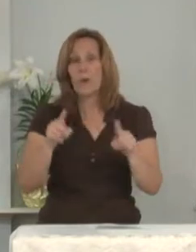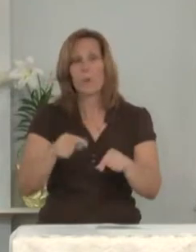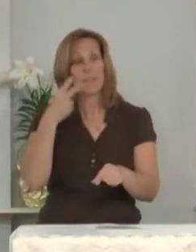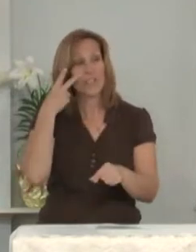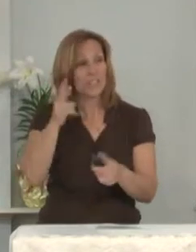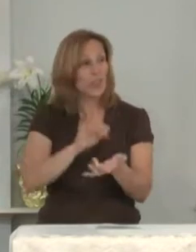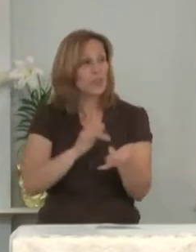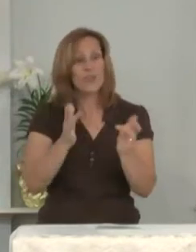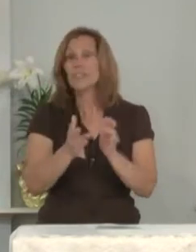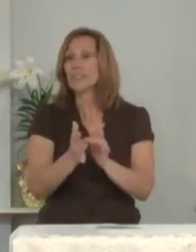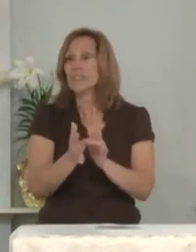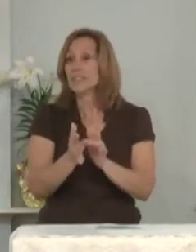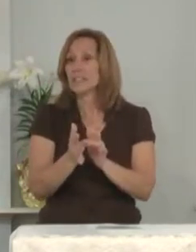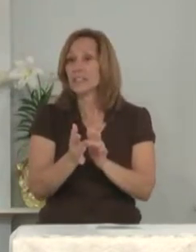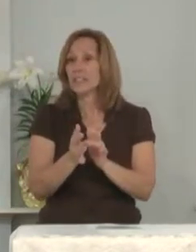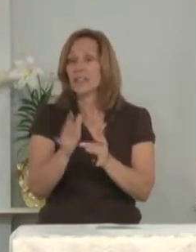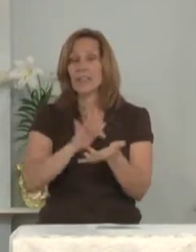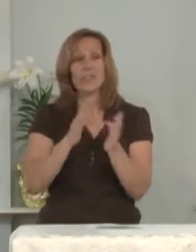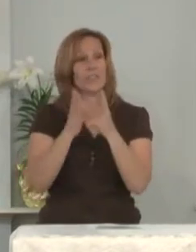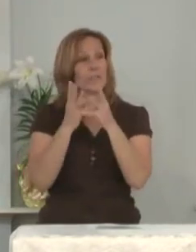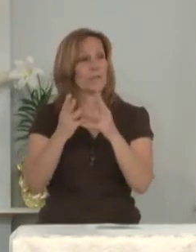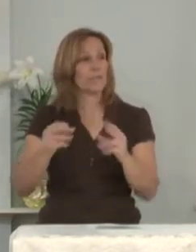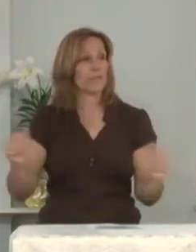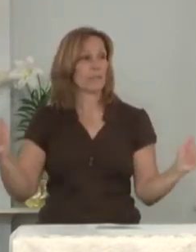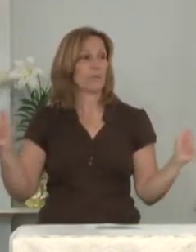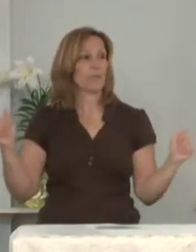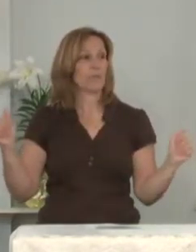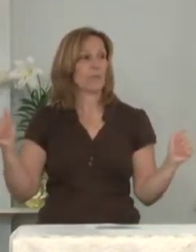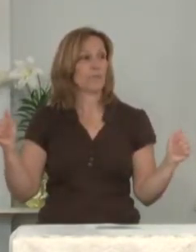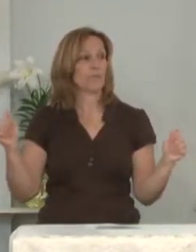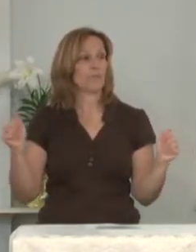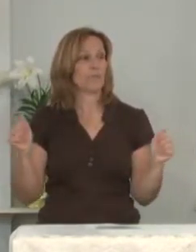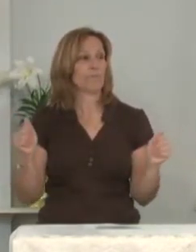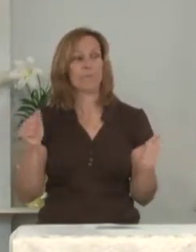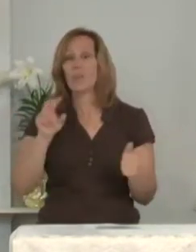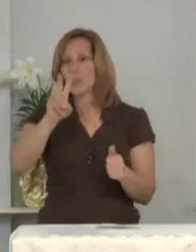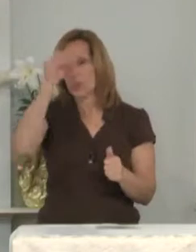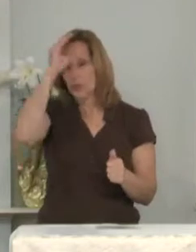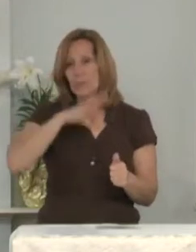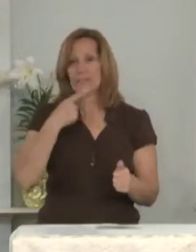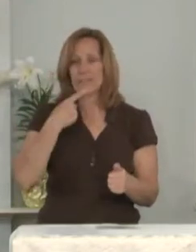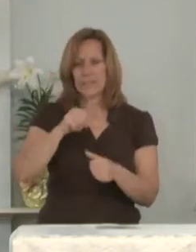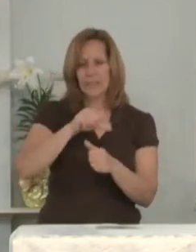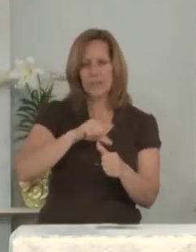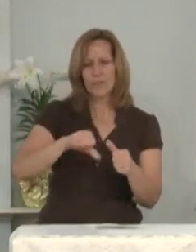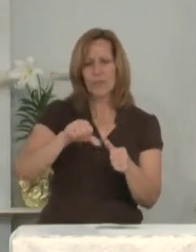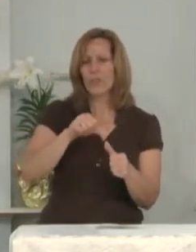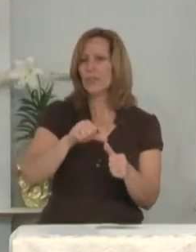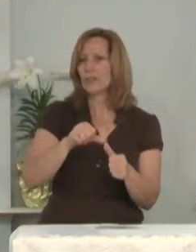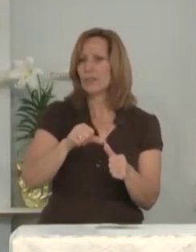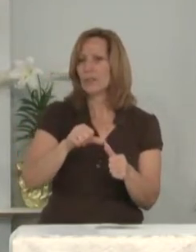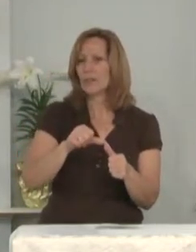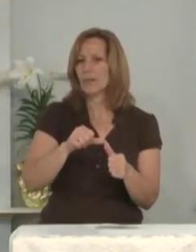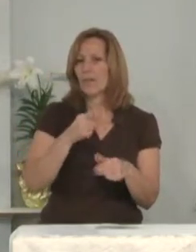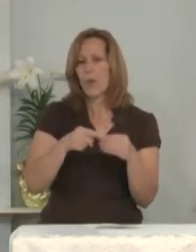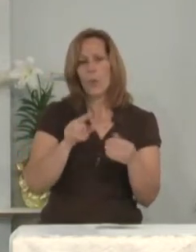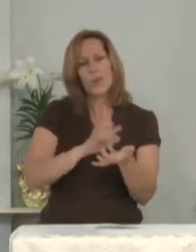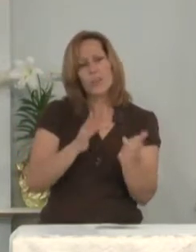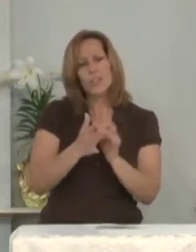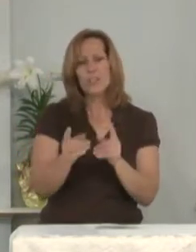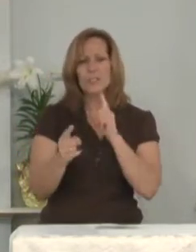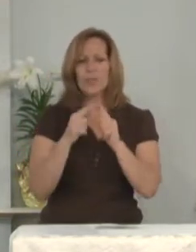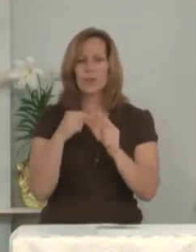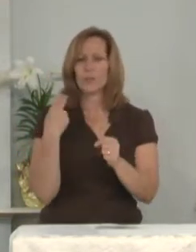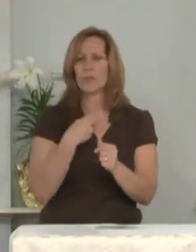who he was he disappeared. The two men said to each other when Jesus